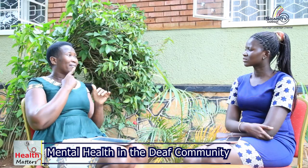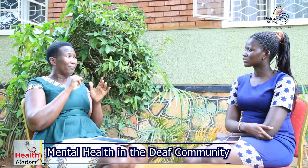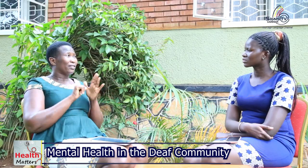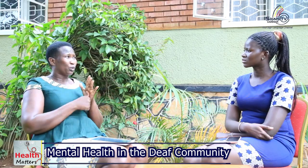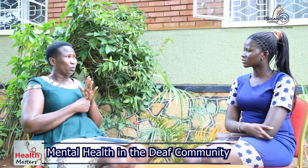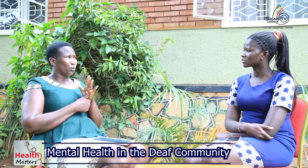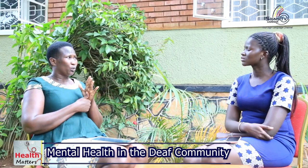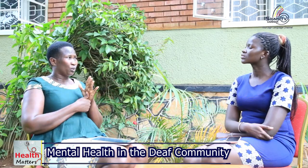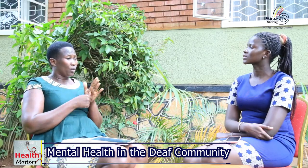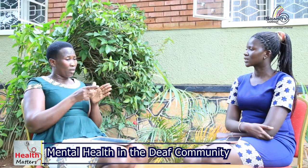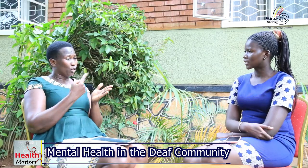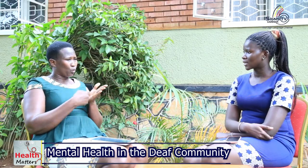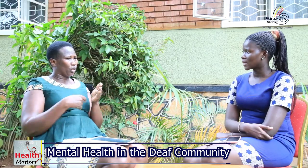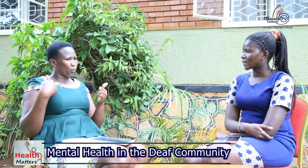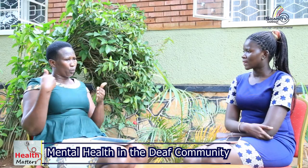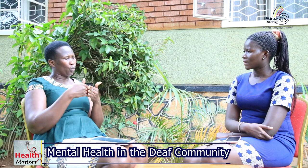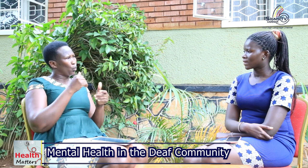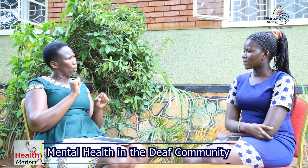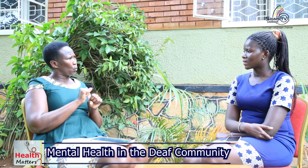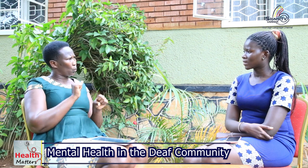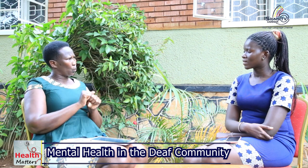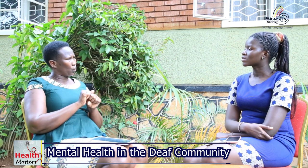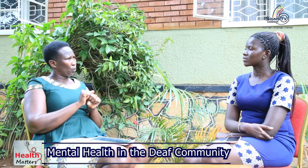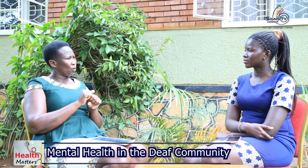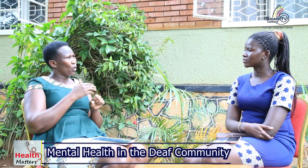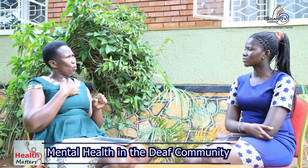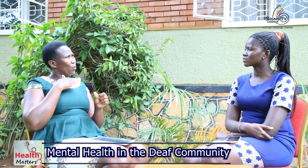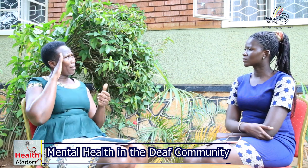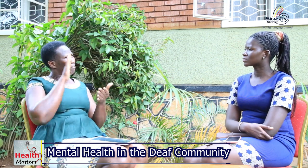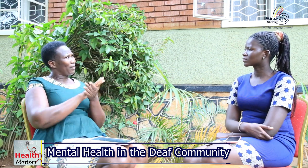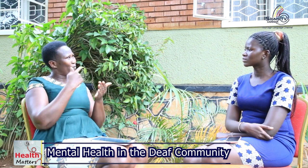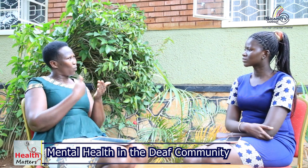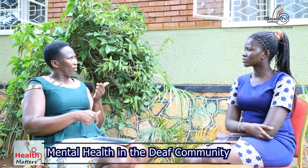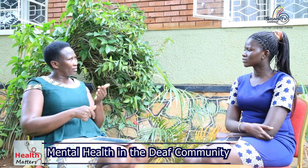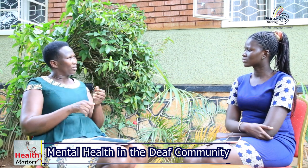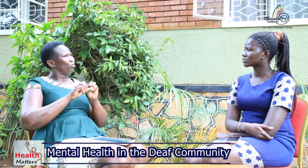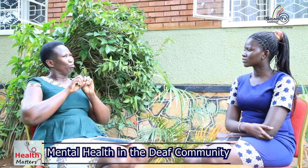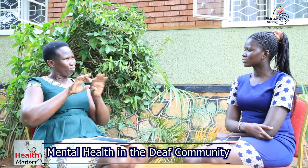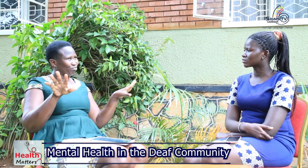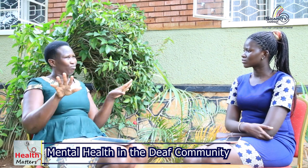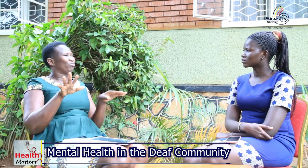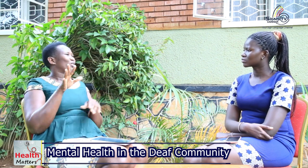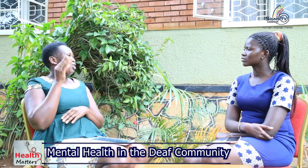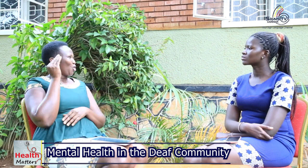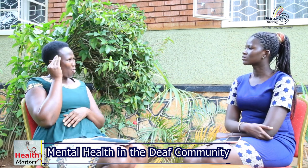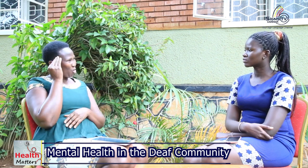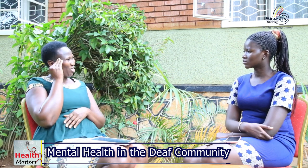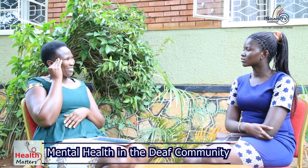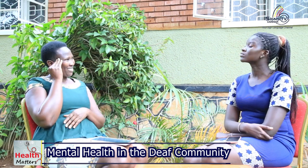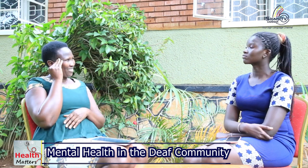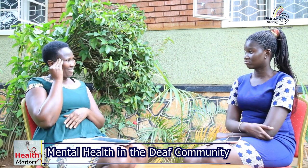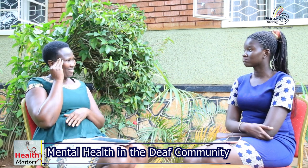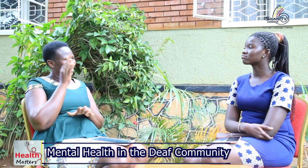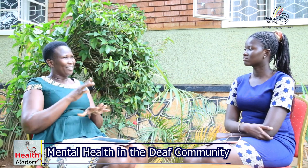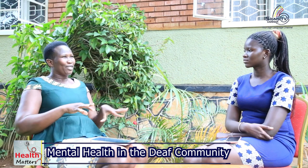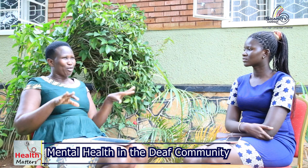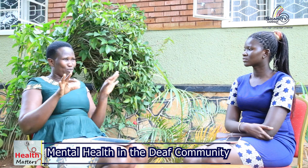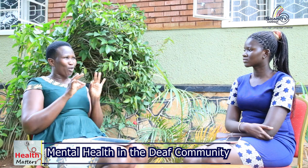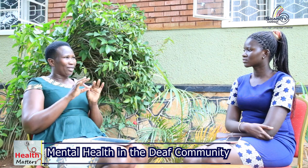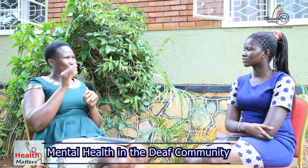health and deaf issues so that's how we've been working and what we believe is we always to share out the